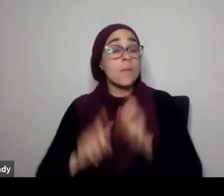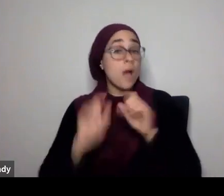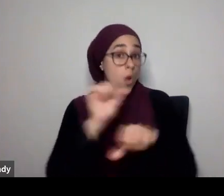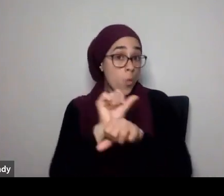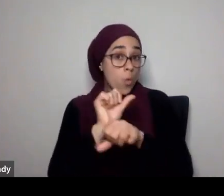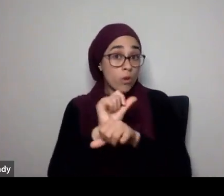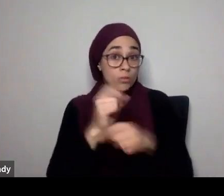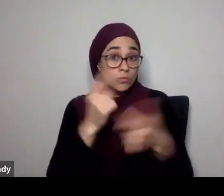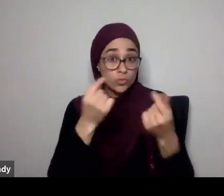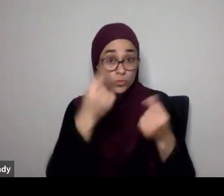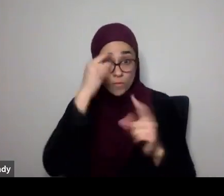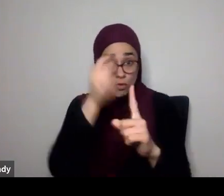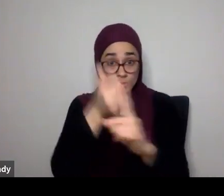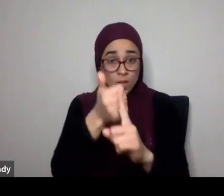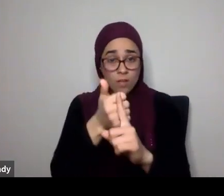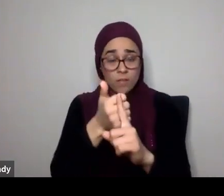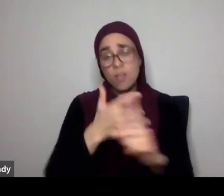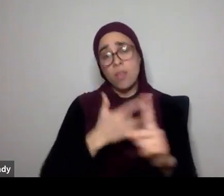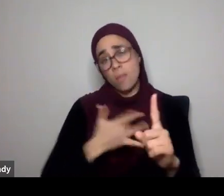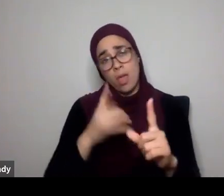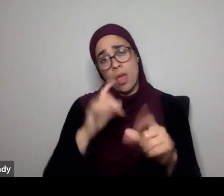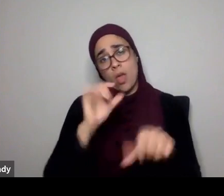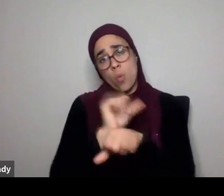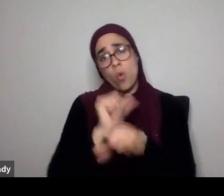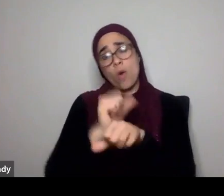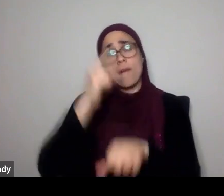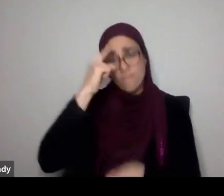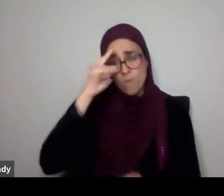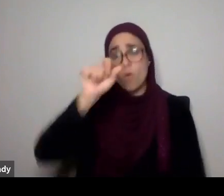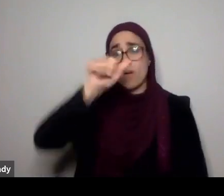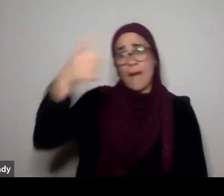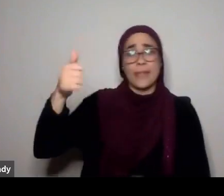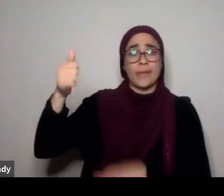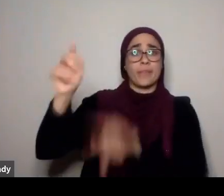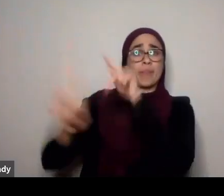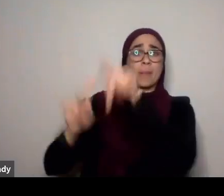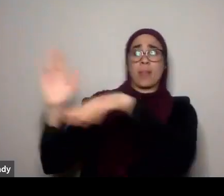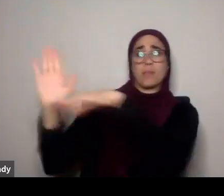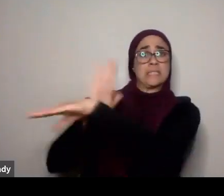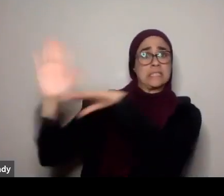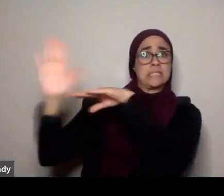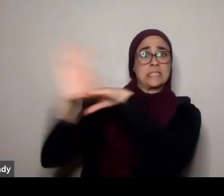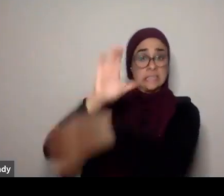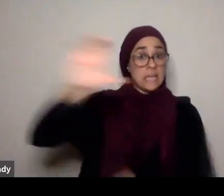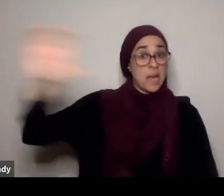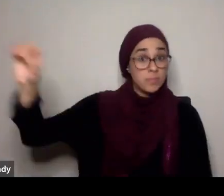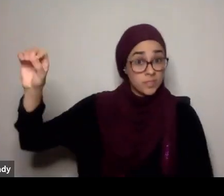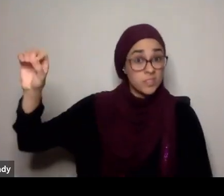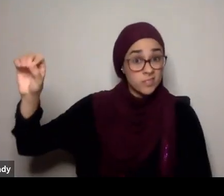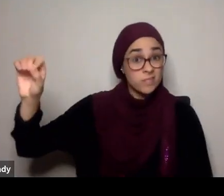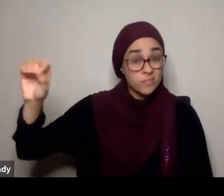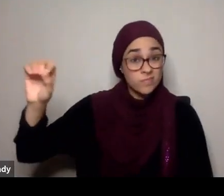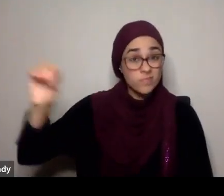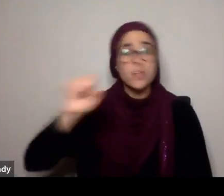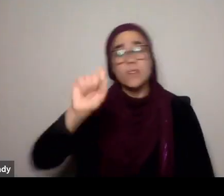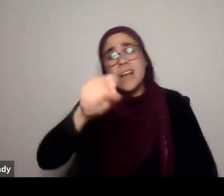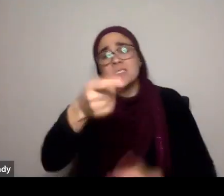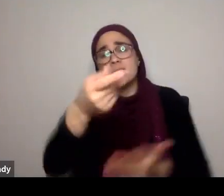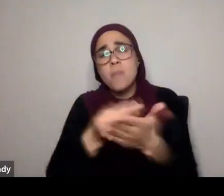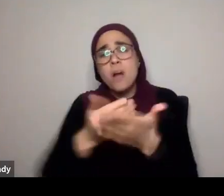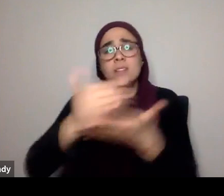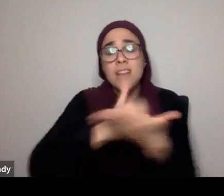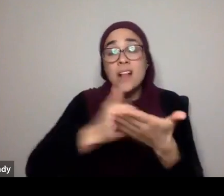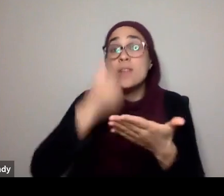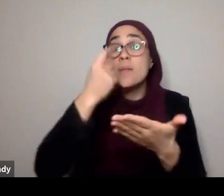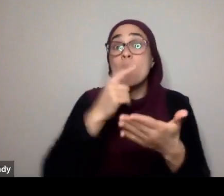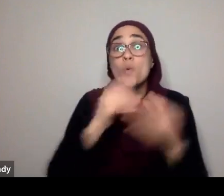You may have made $100,000 in a year, but your business has made millions of dollars off of your work. So you really, really drain